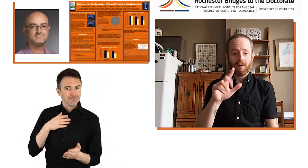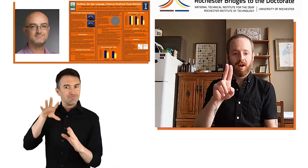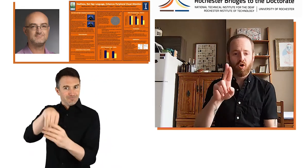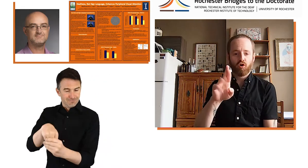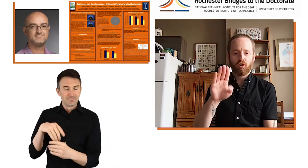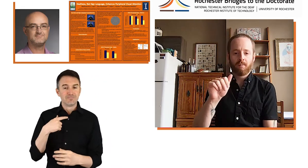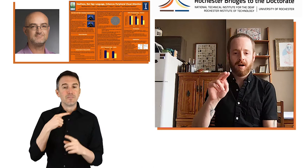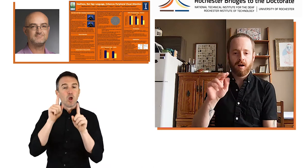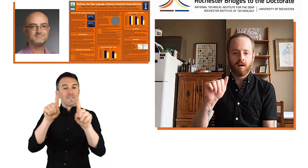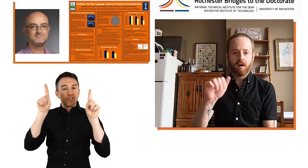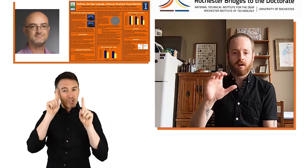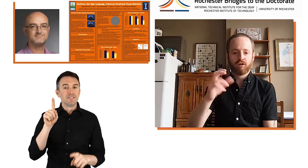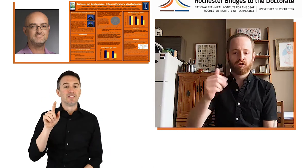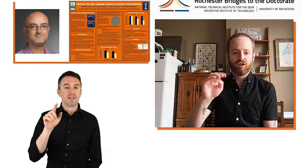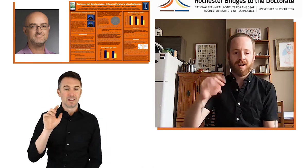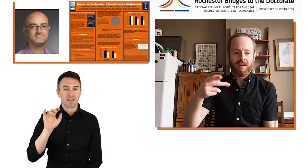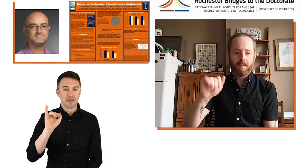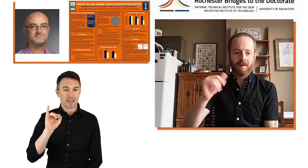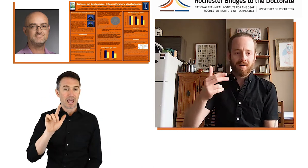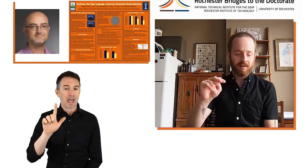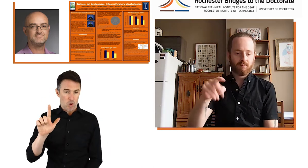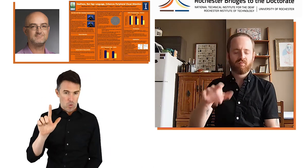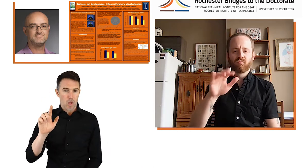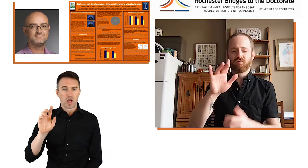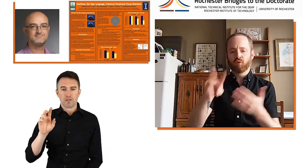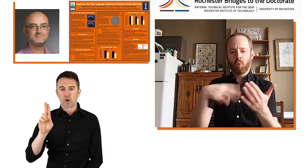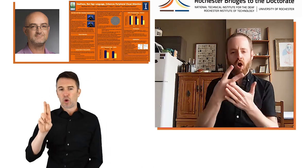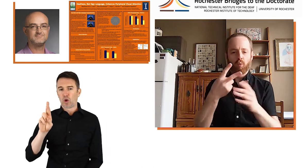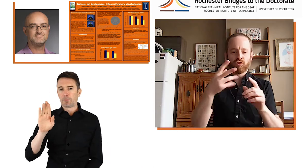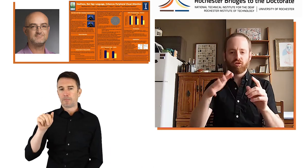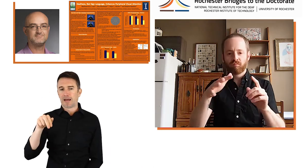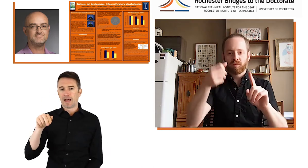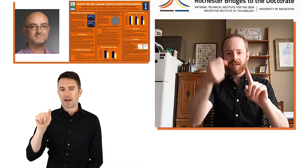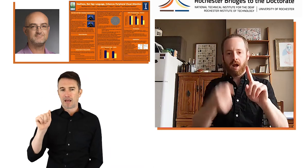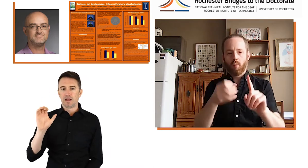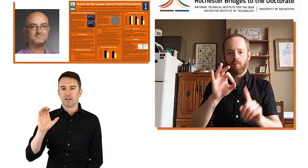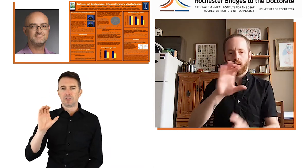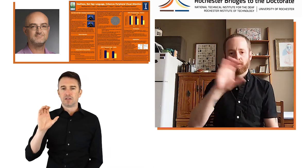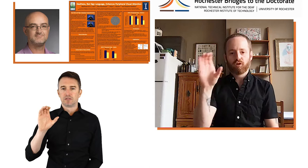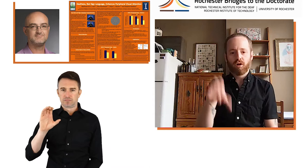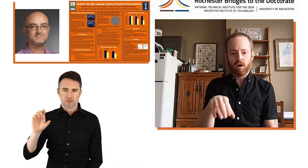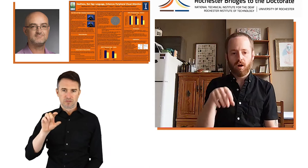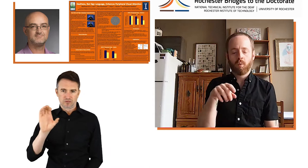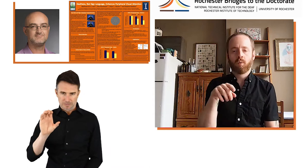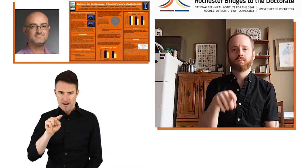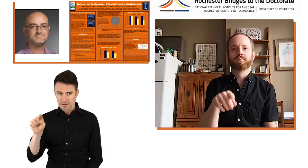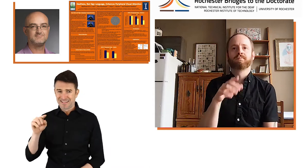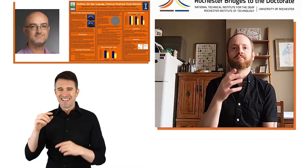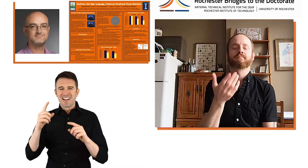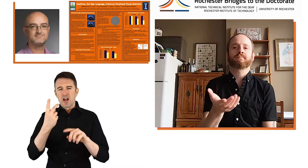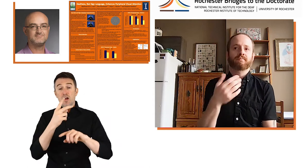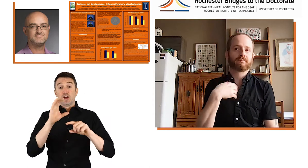I then moved to the University of Illinois, Urbana, Champaign. It's approximately two hours south of Chicago.